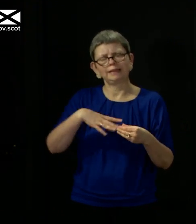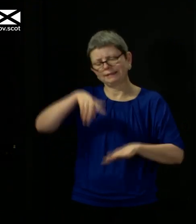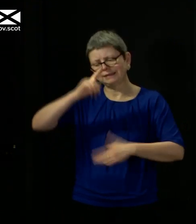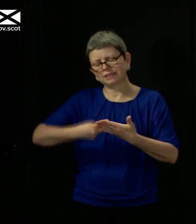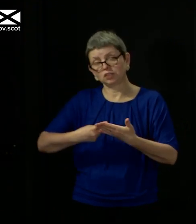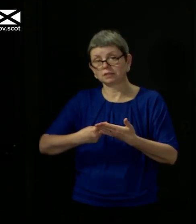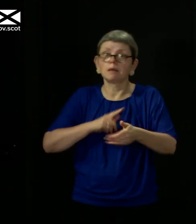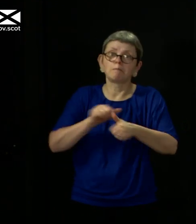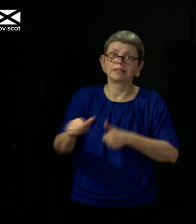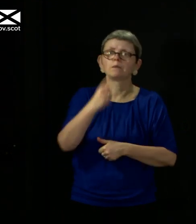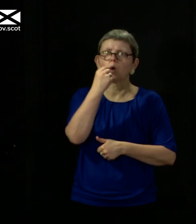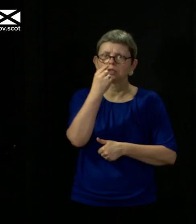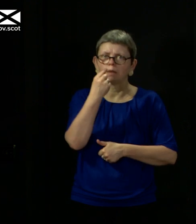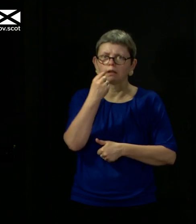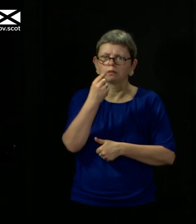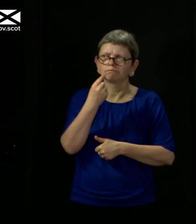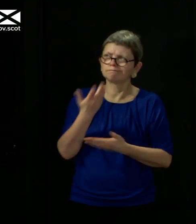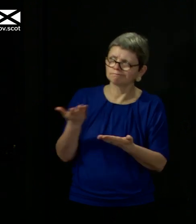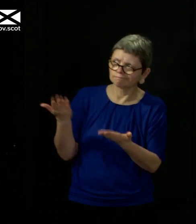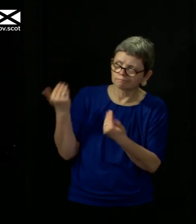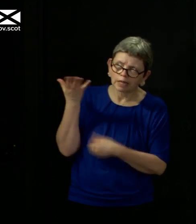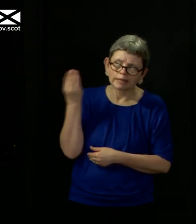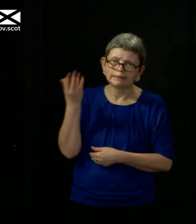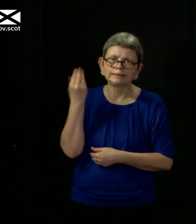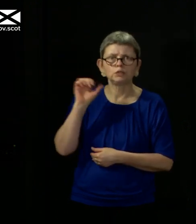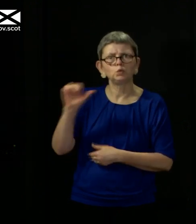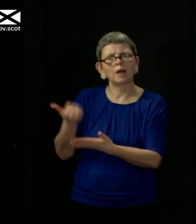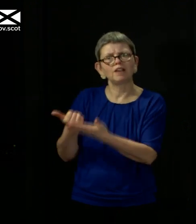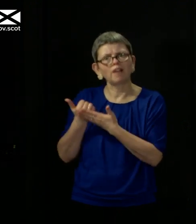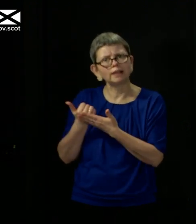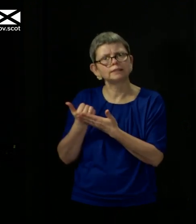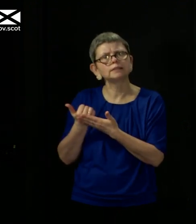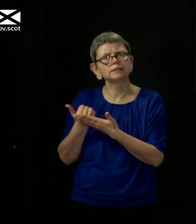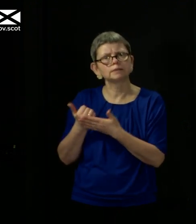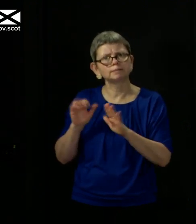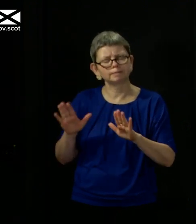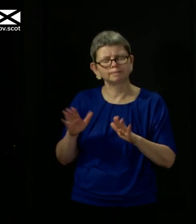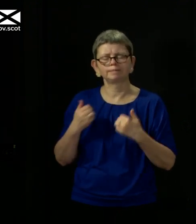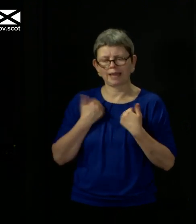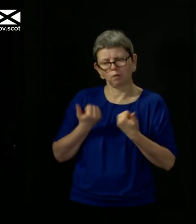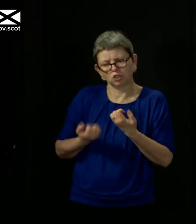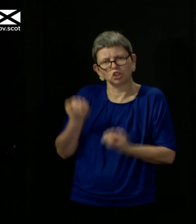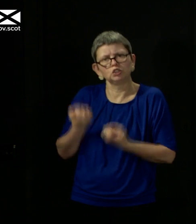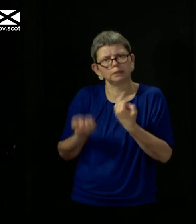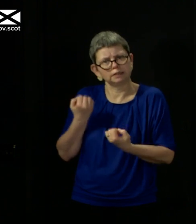could, based on the advice and applying our judgment to that. I've said before, I